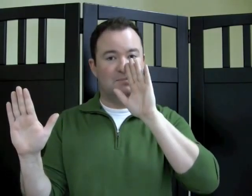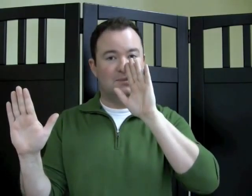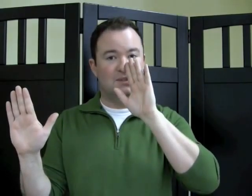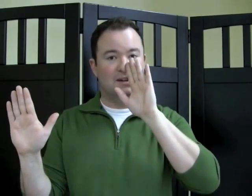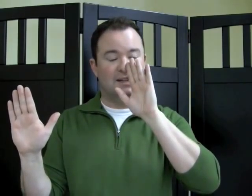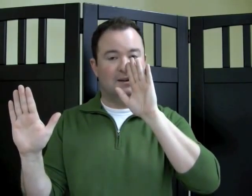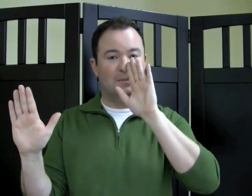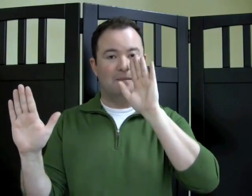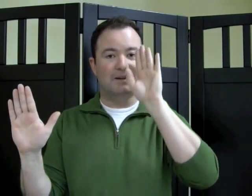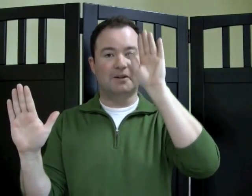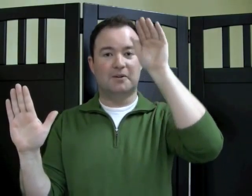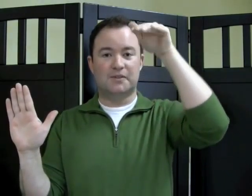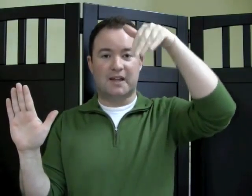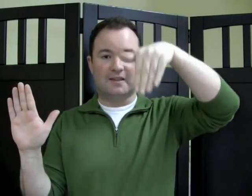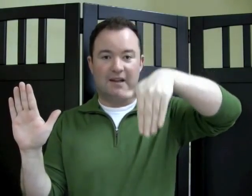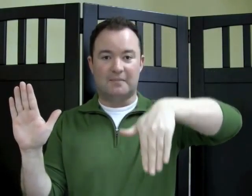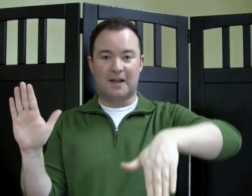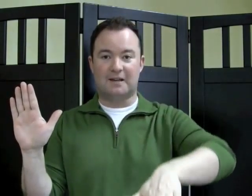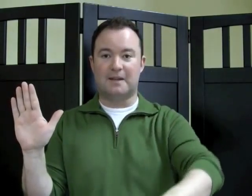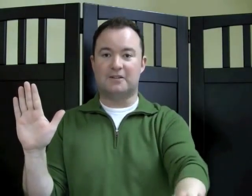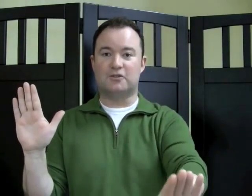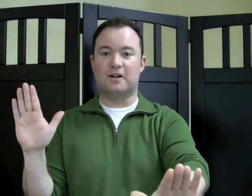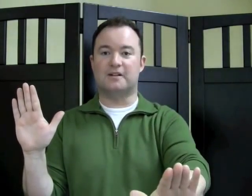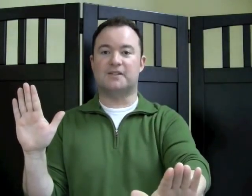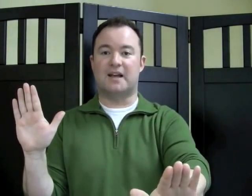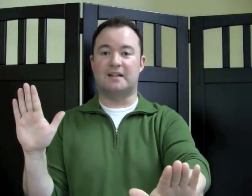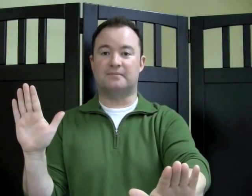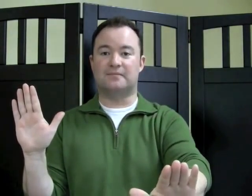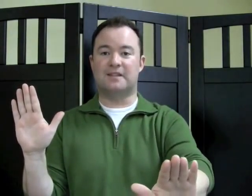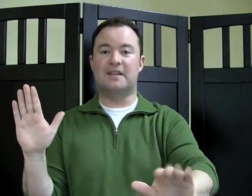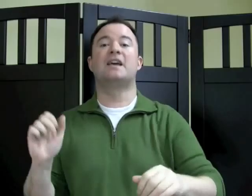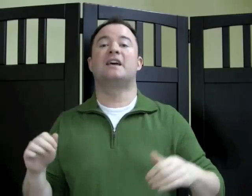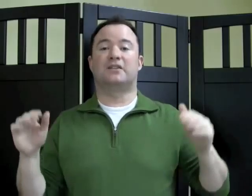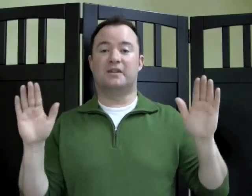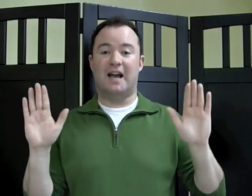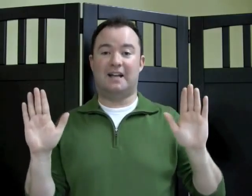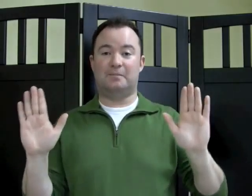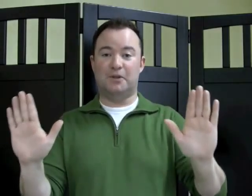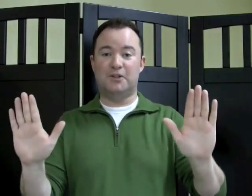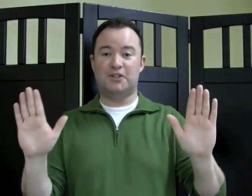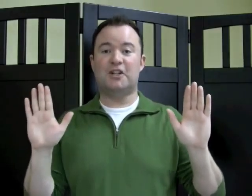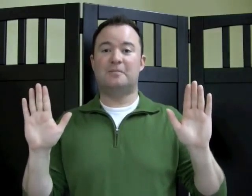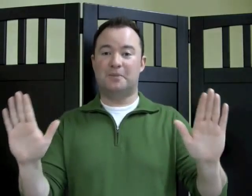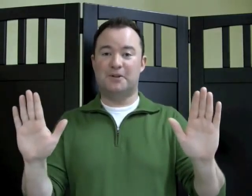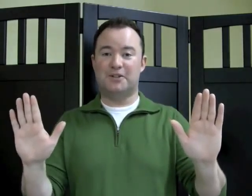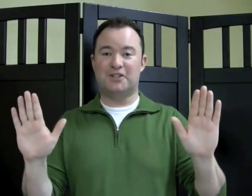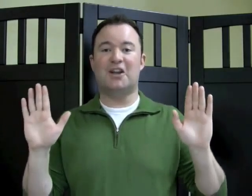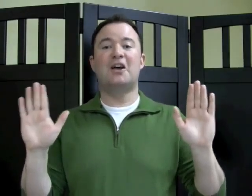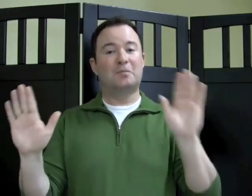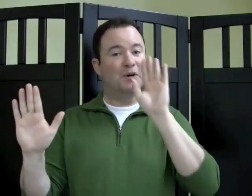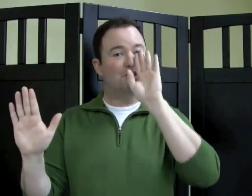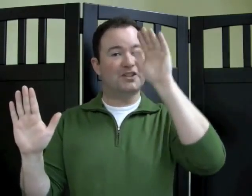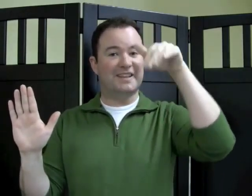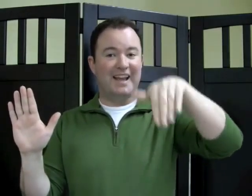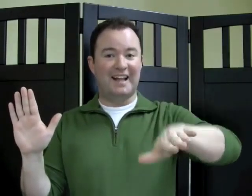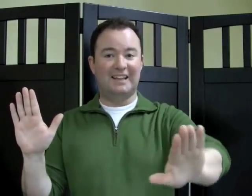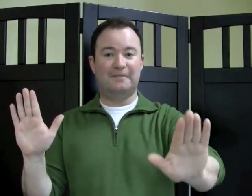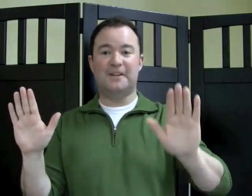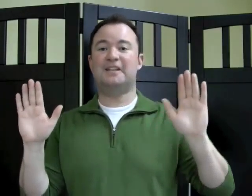started here by my nose and then I kind of made a trunk sign. You gotta push, push, push the elephant.